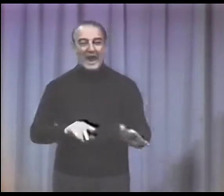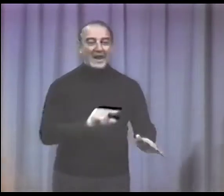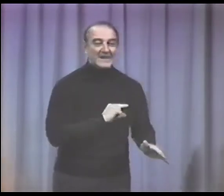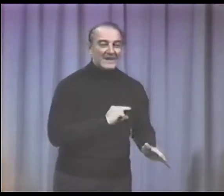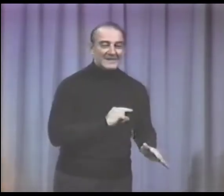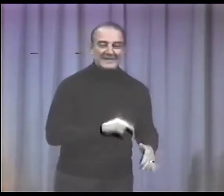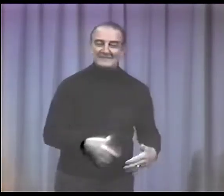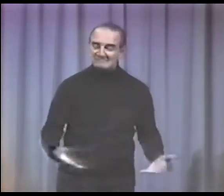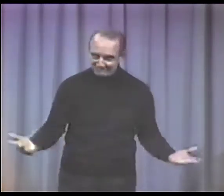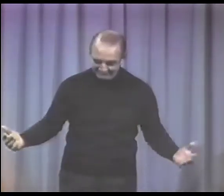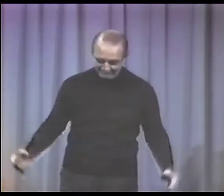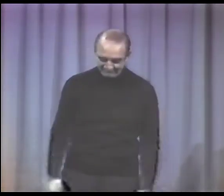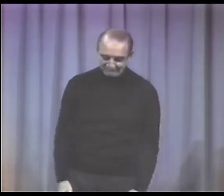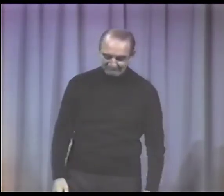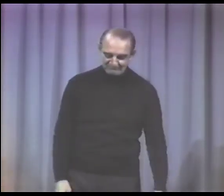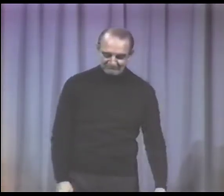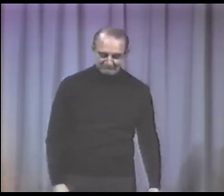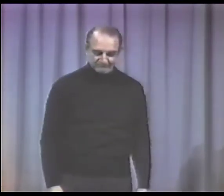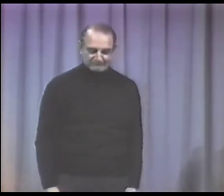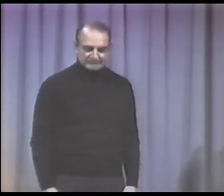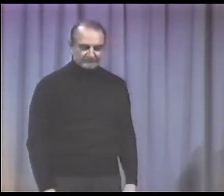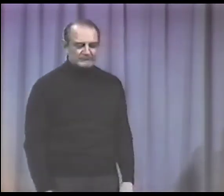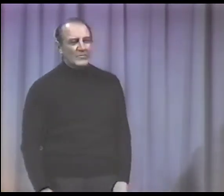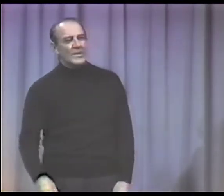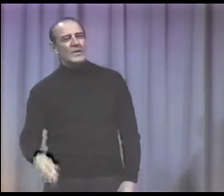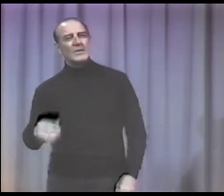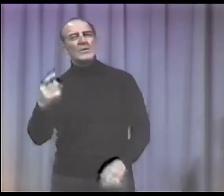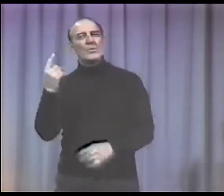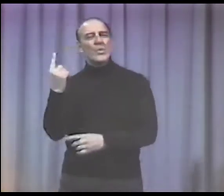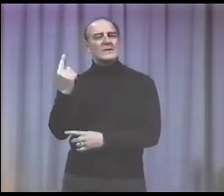would prove either he was wrong or right, guilty or innocent.